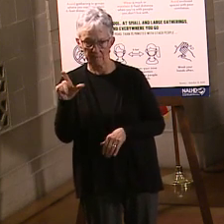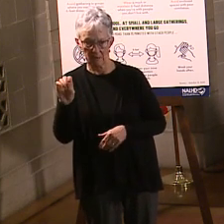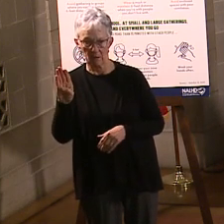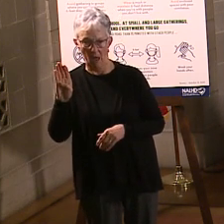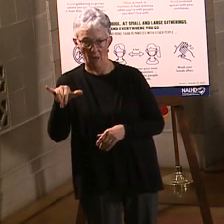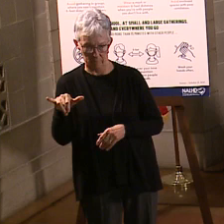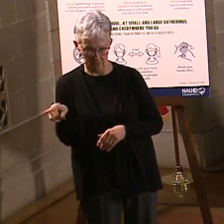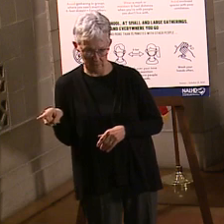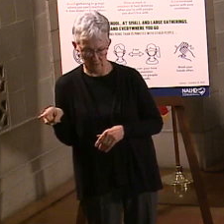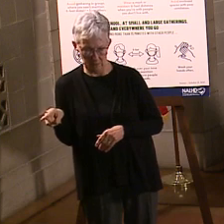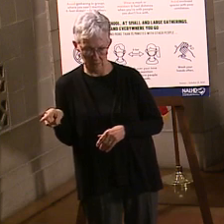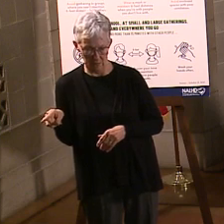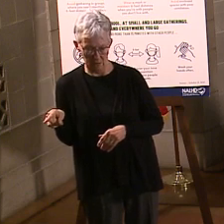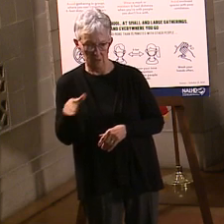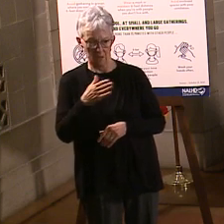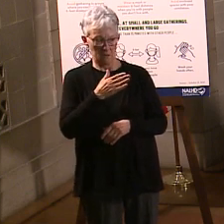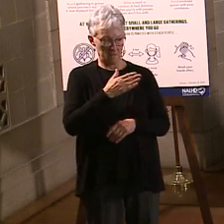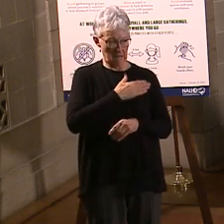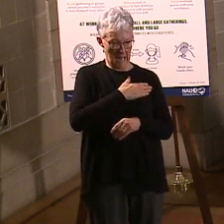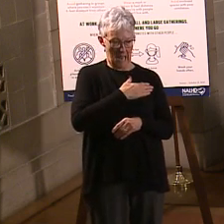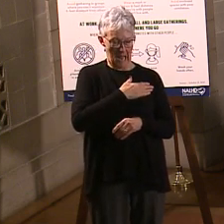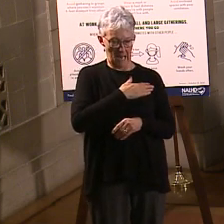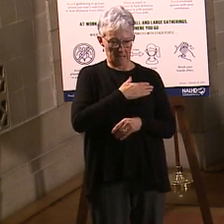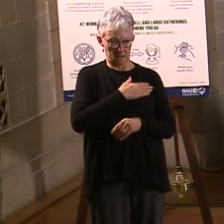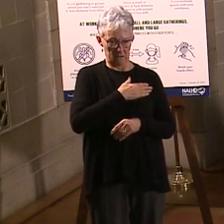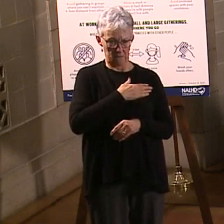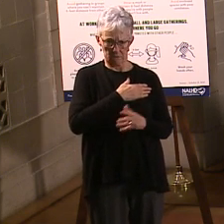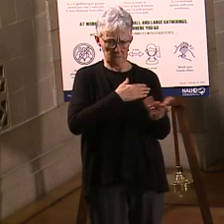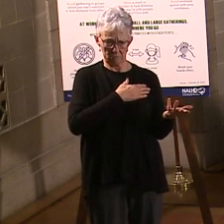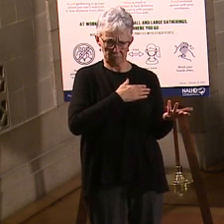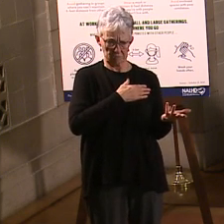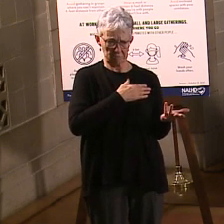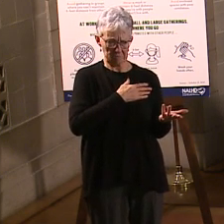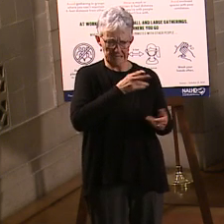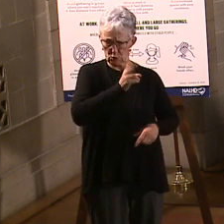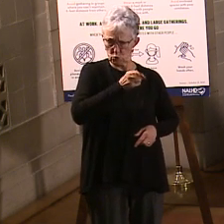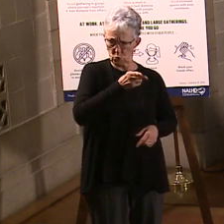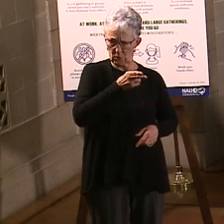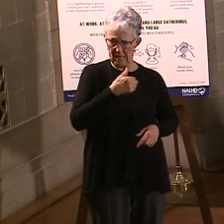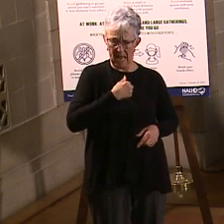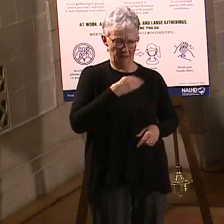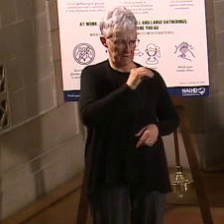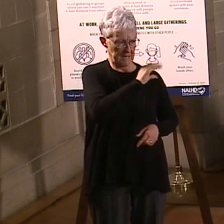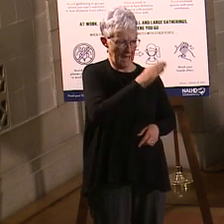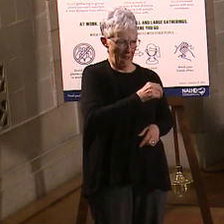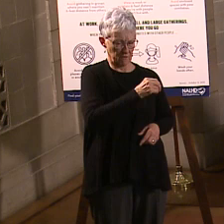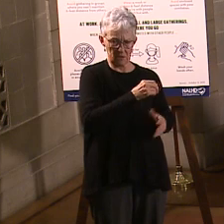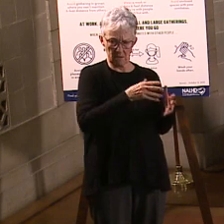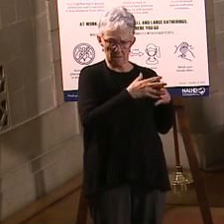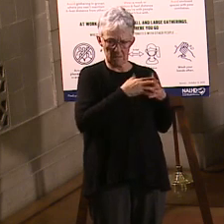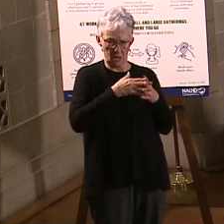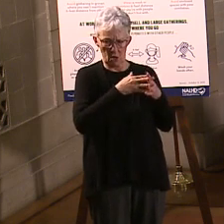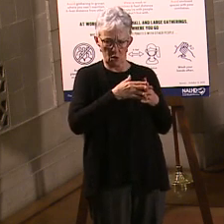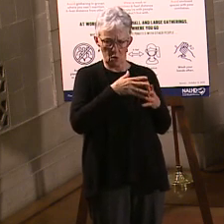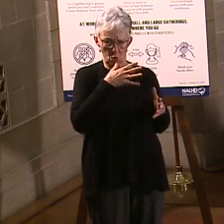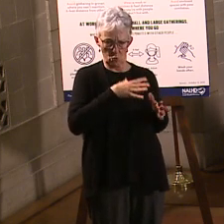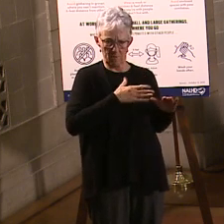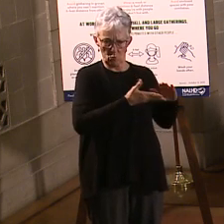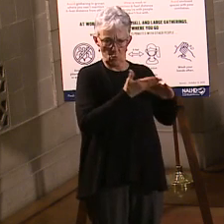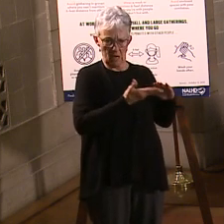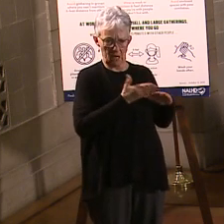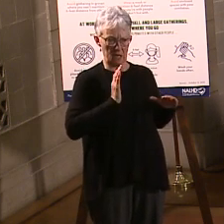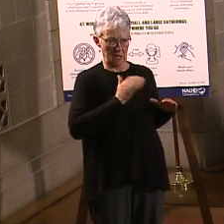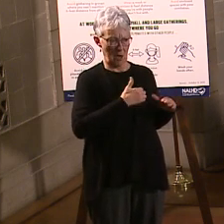my administration, you know, you look at my cabinet, we've got an African-American woman running our biggest department, Health and Human Services,